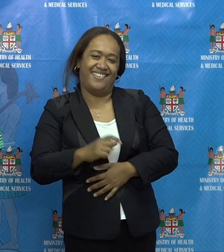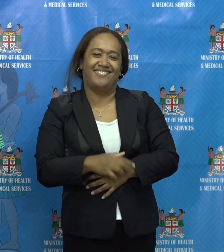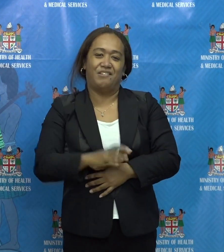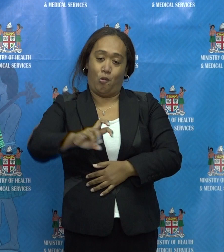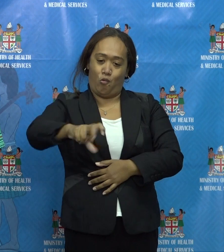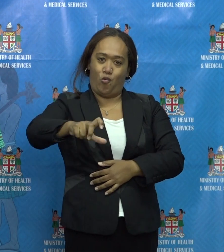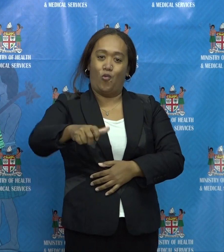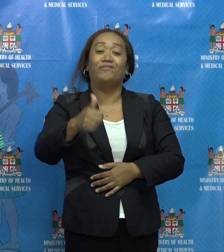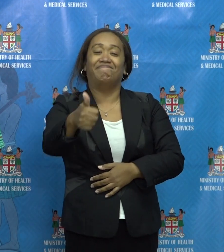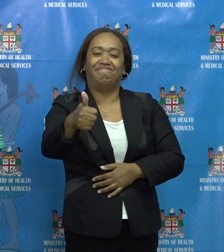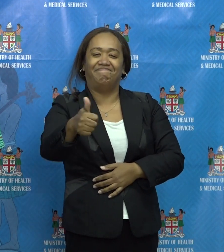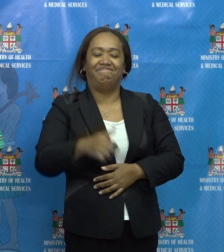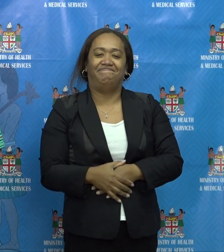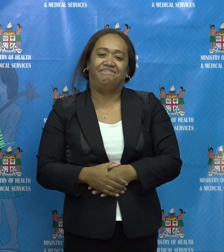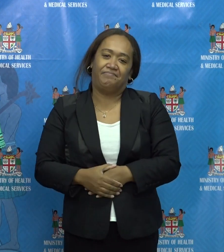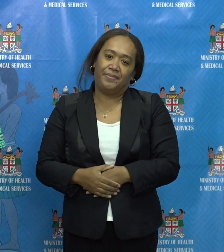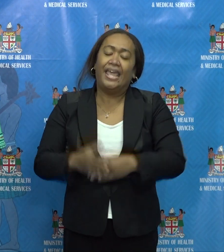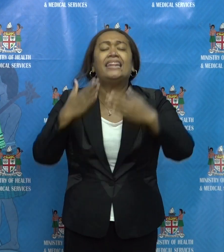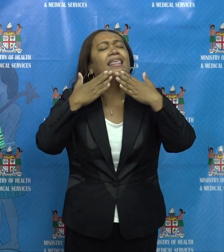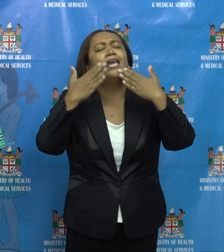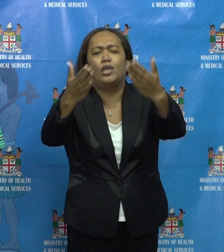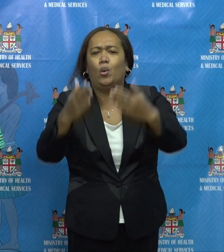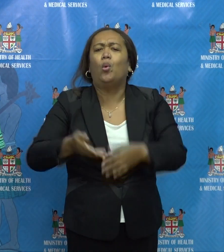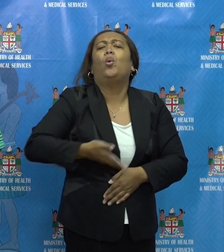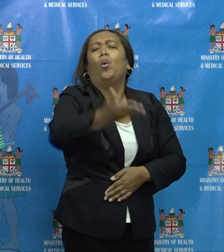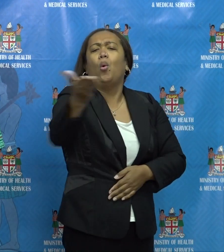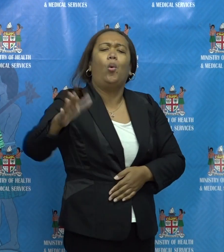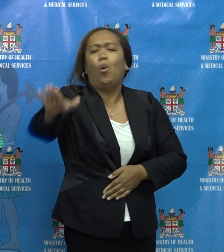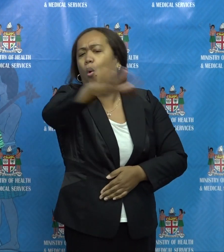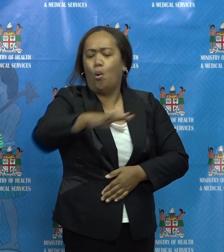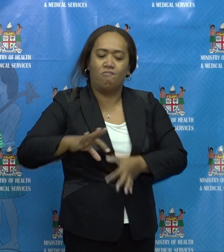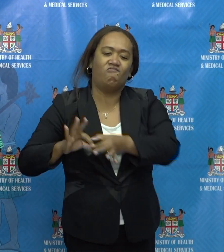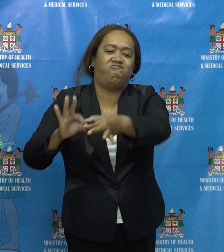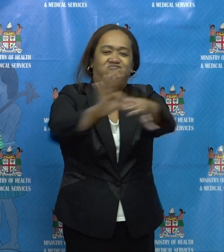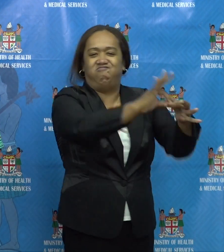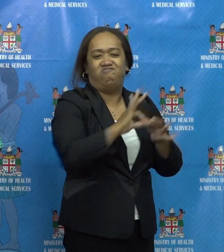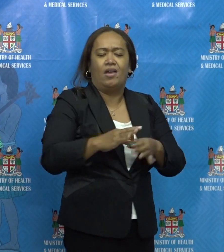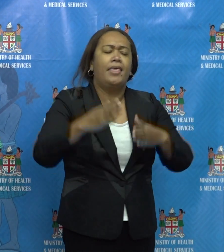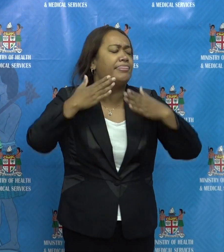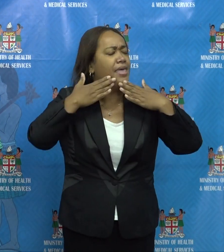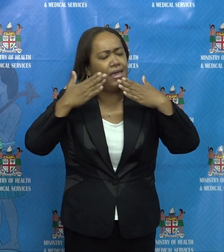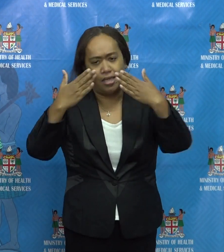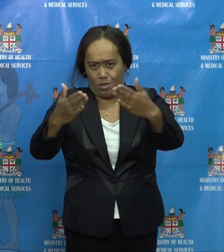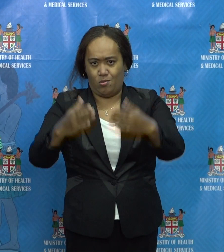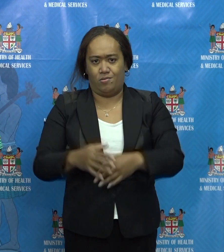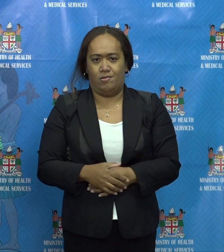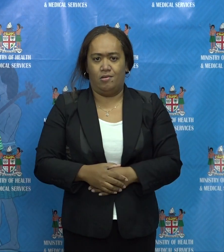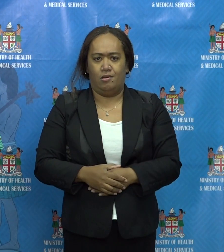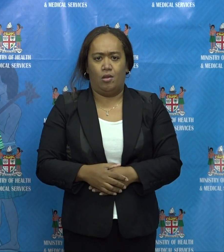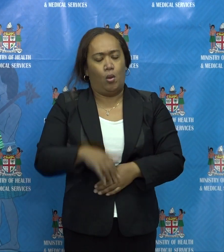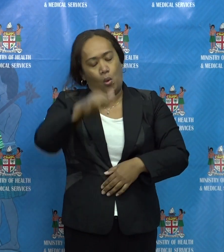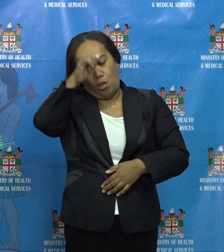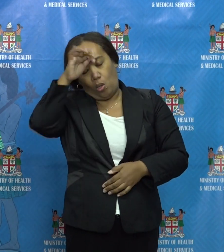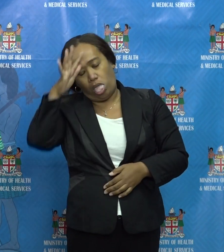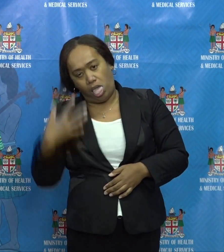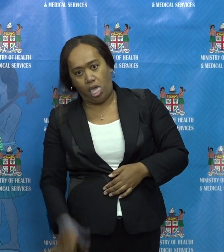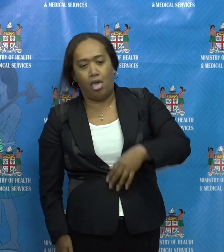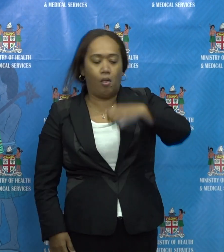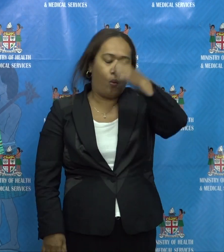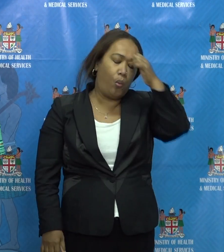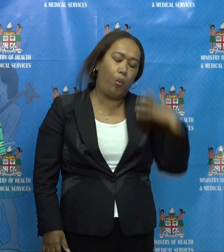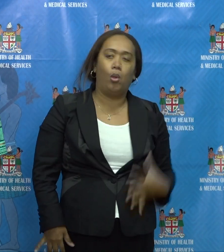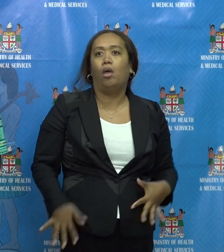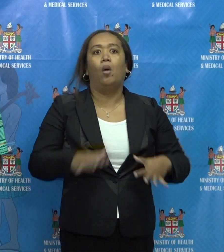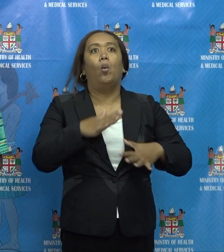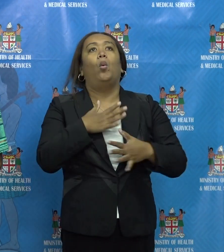And thank you to everyone for their cooperation through this lockdown. I know it was far from normal. Nothing will be normal about the